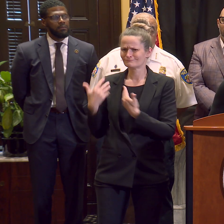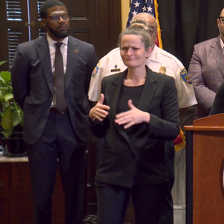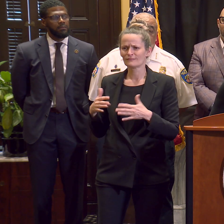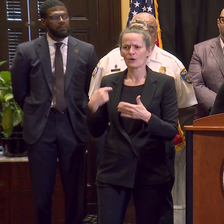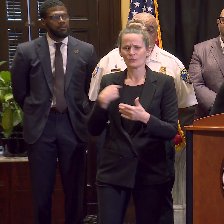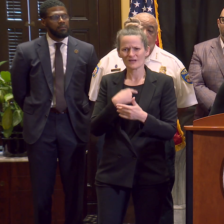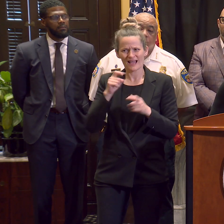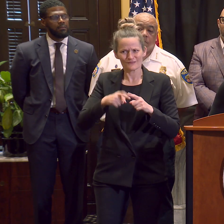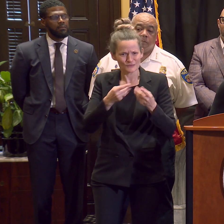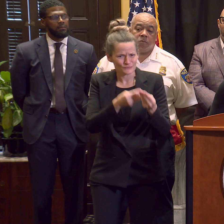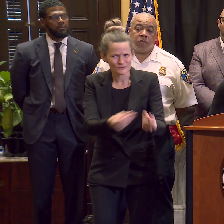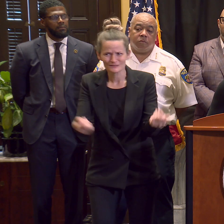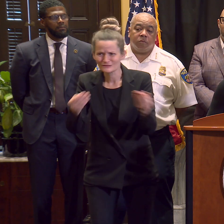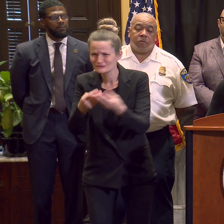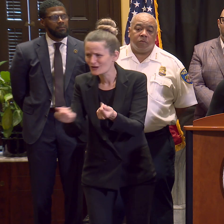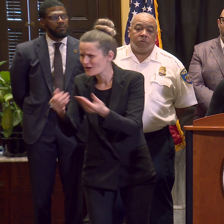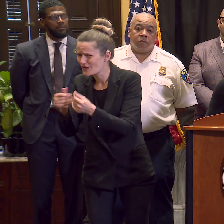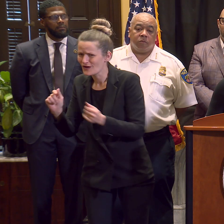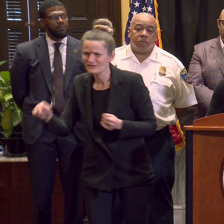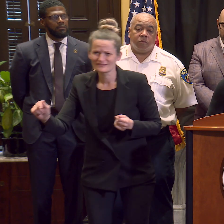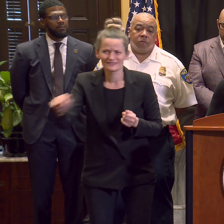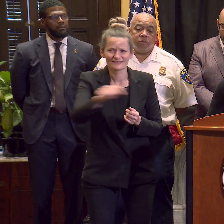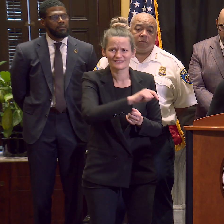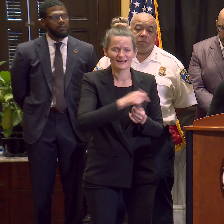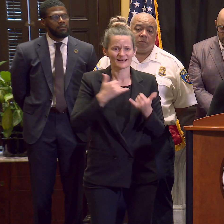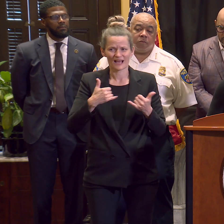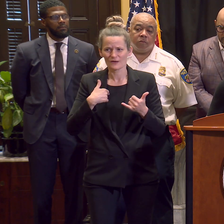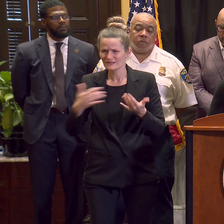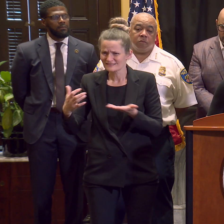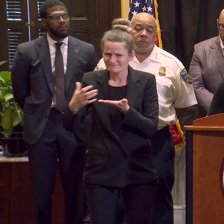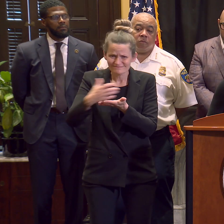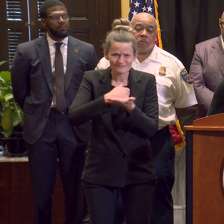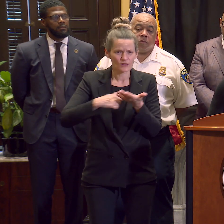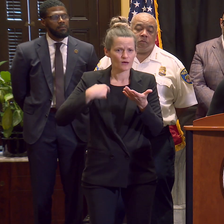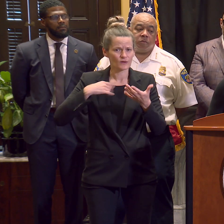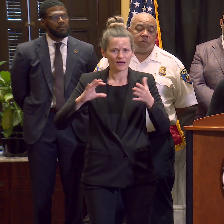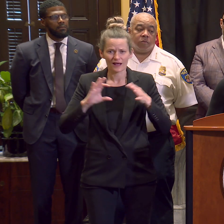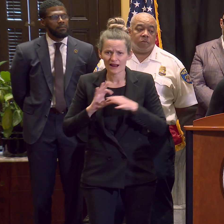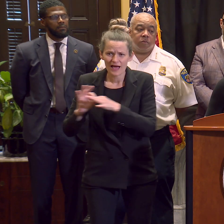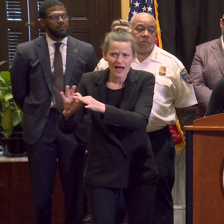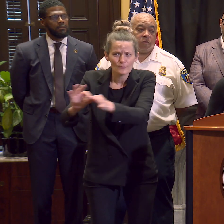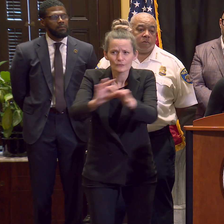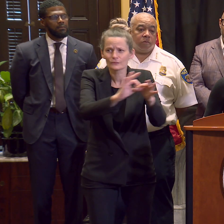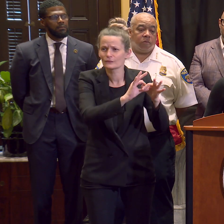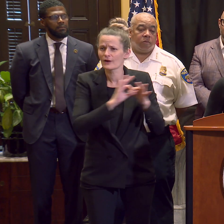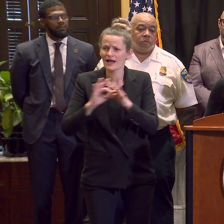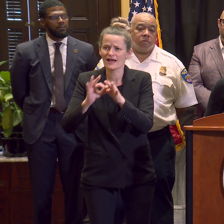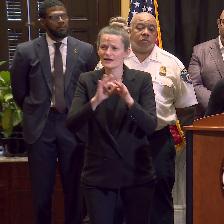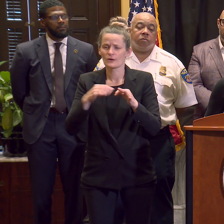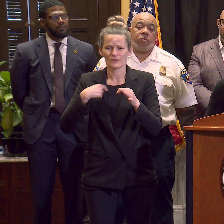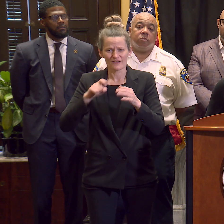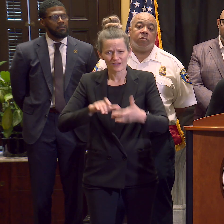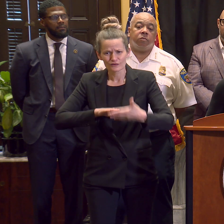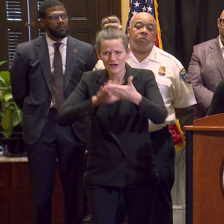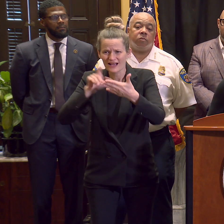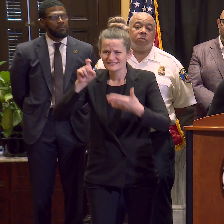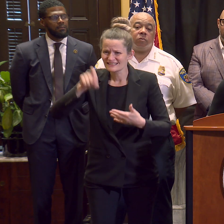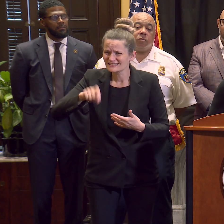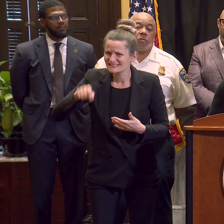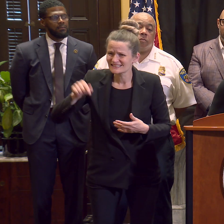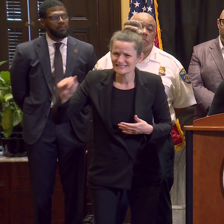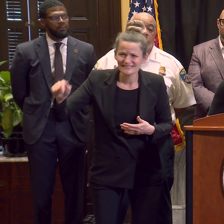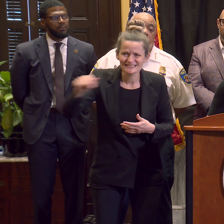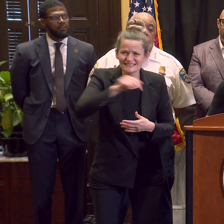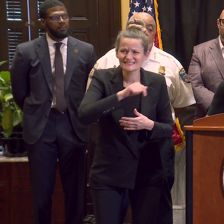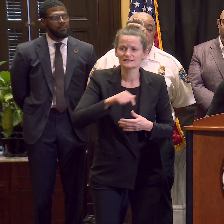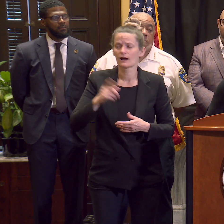have to be disruptive and collaborative to really address the needs of our young people. They are out on those corners because they are